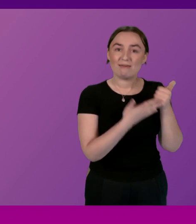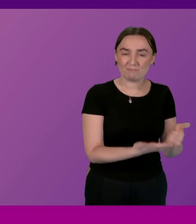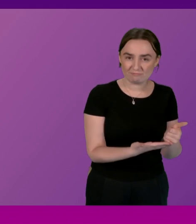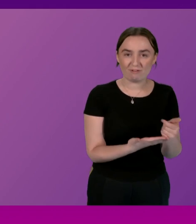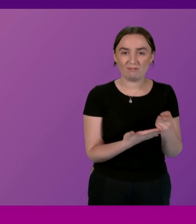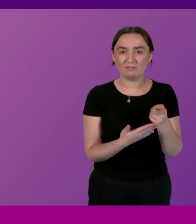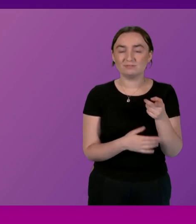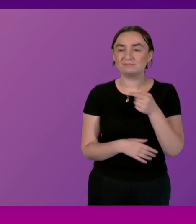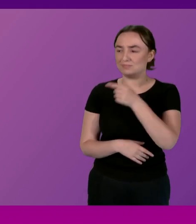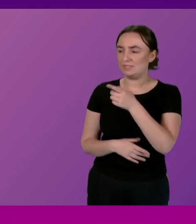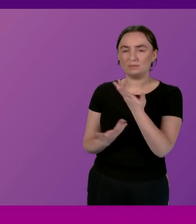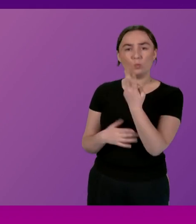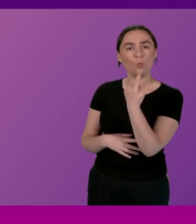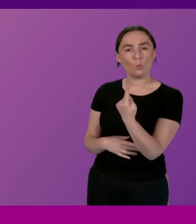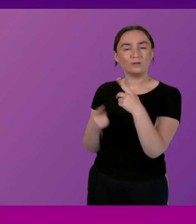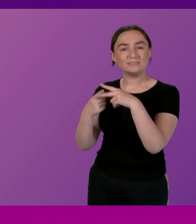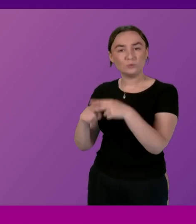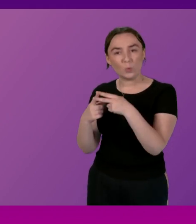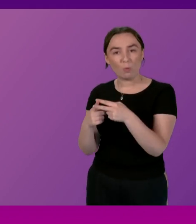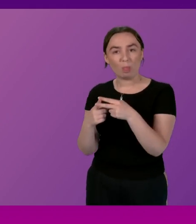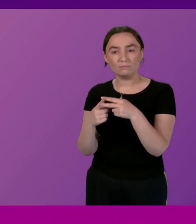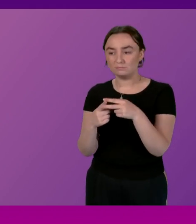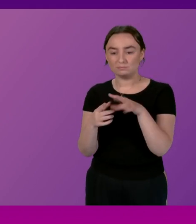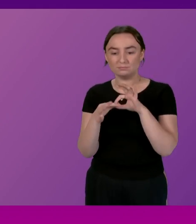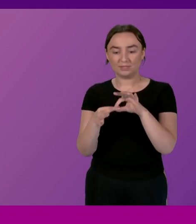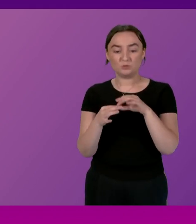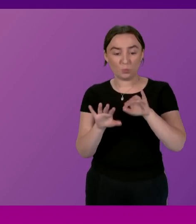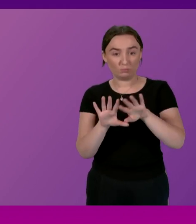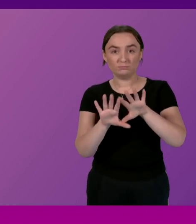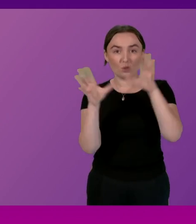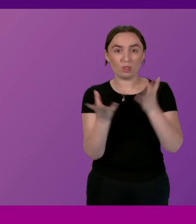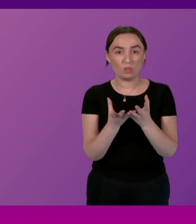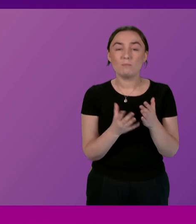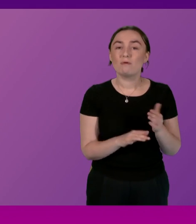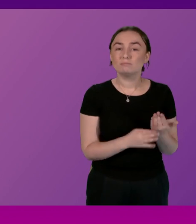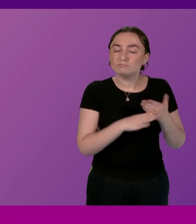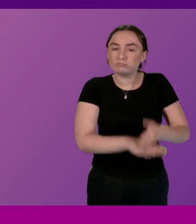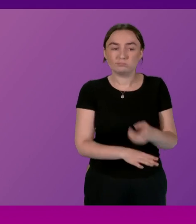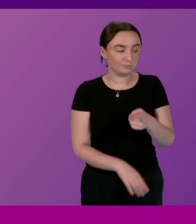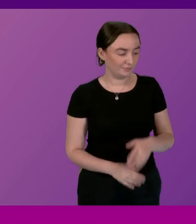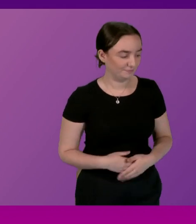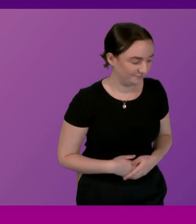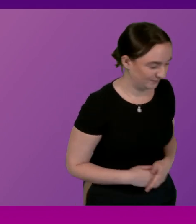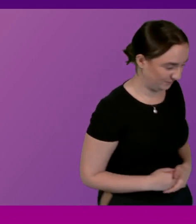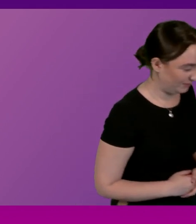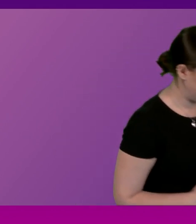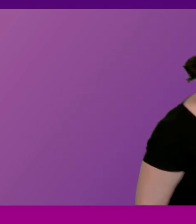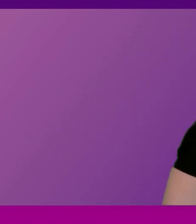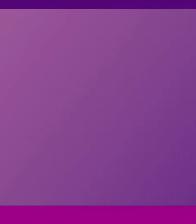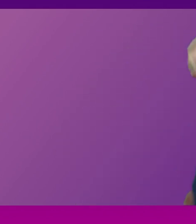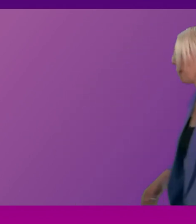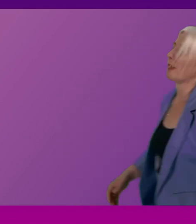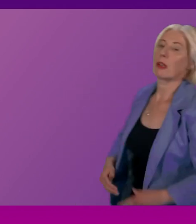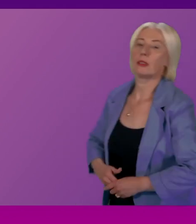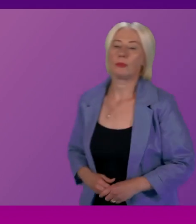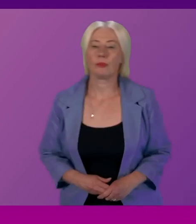tool as part of a wider effort to reduce drug deaths thank you thank you I think we're going to stick with this theme I'm